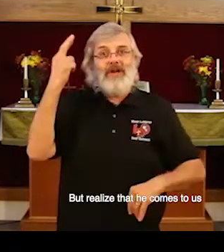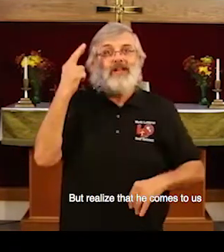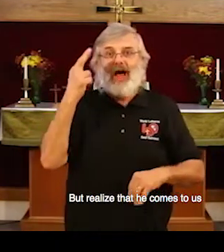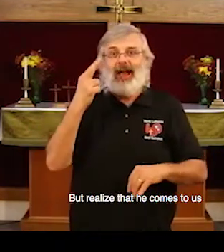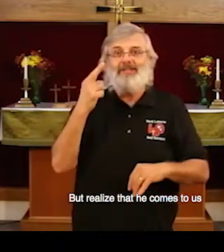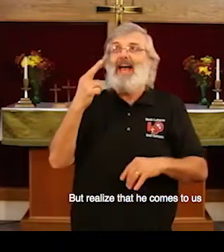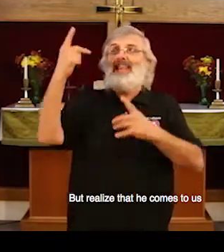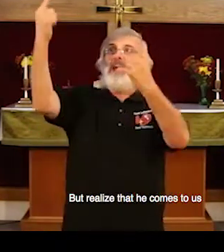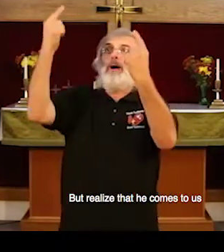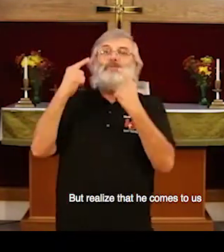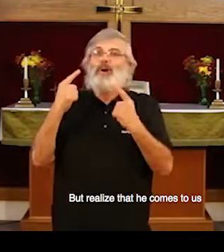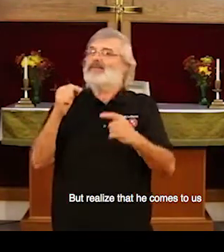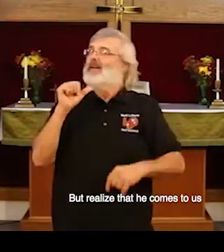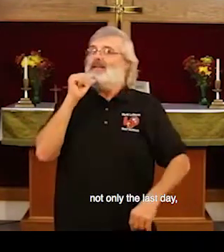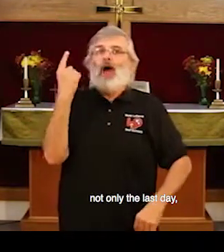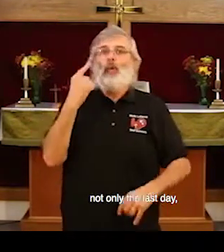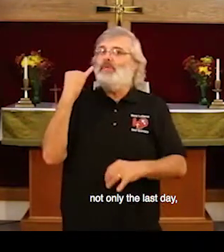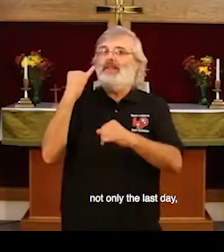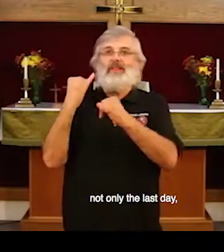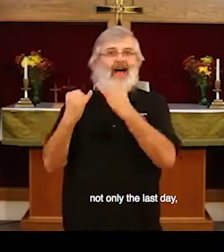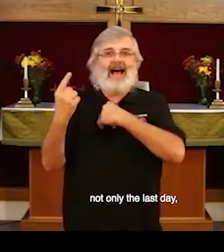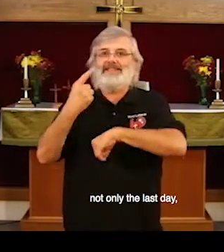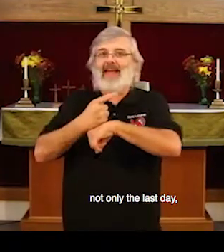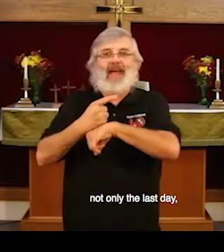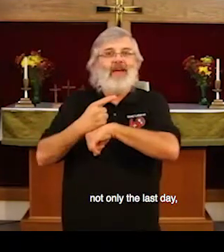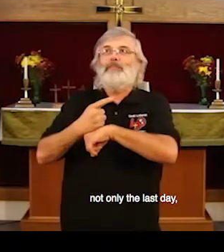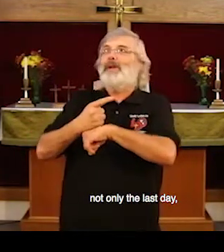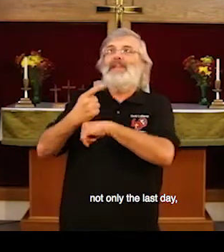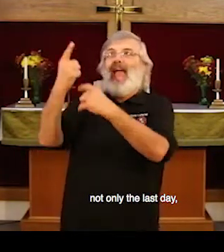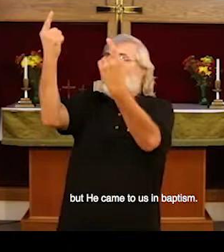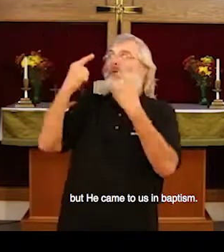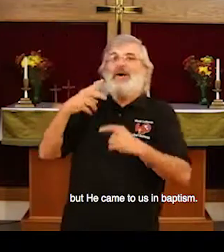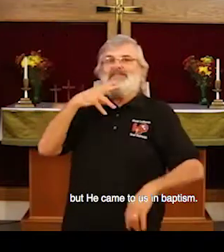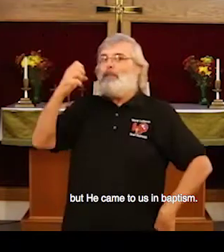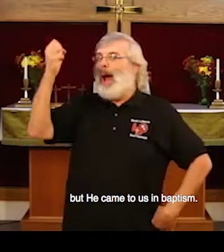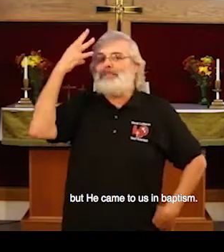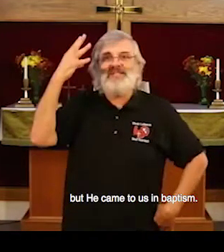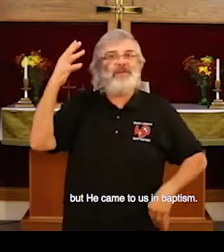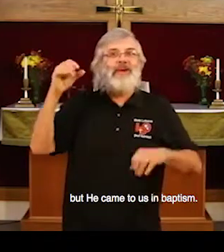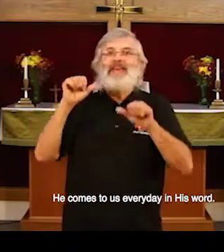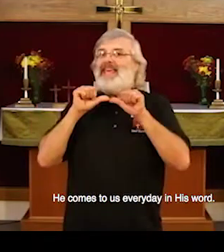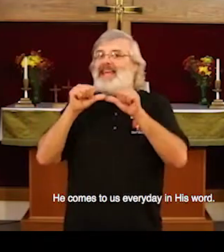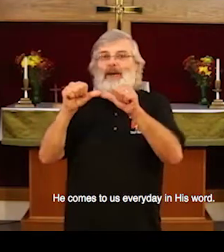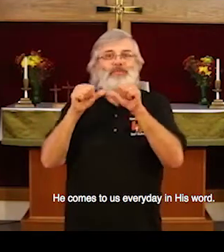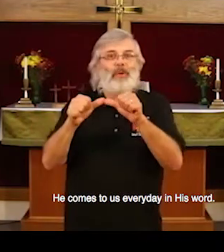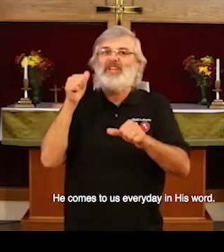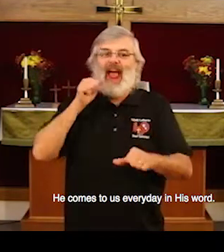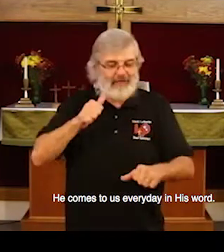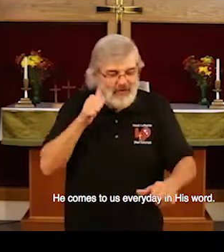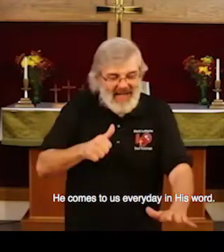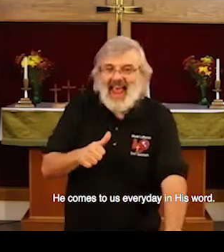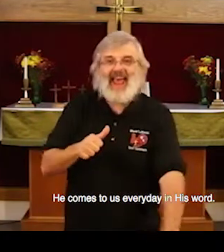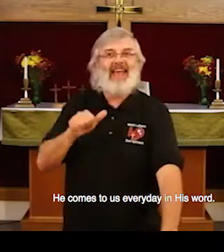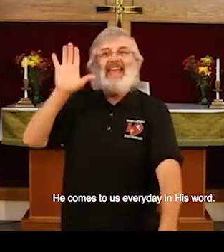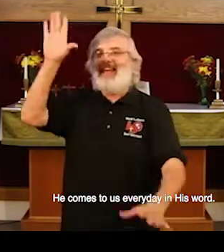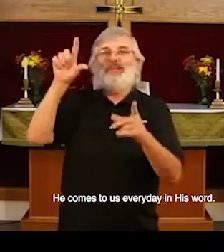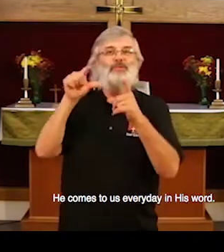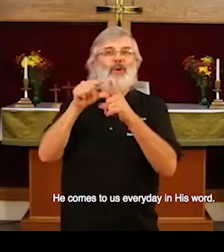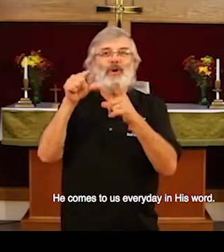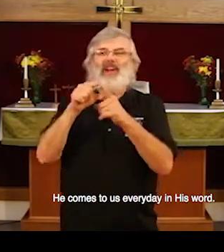realize that he comes to us not only the last day, but he came to us in baptism. He comes to us every day in his word.